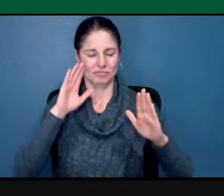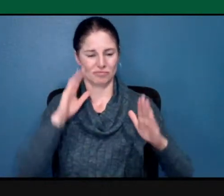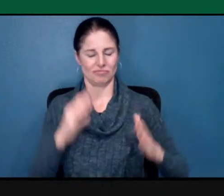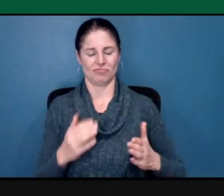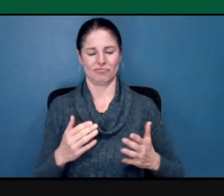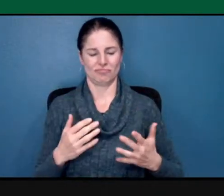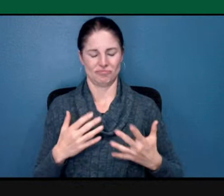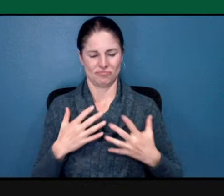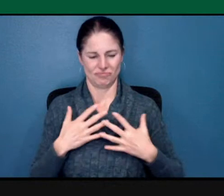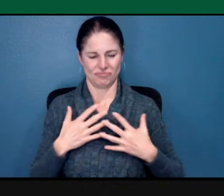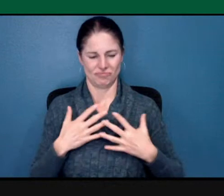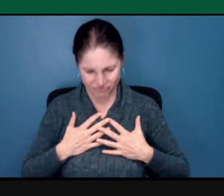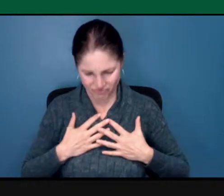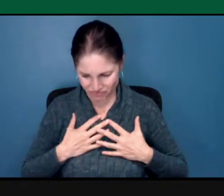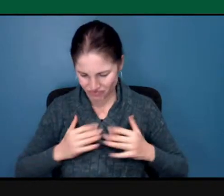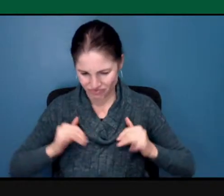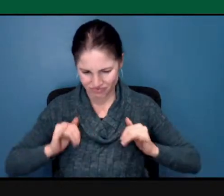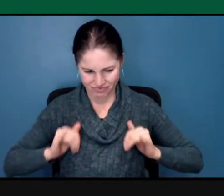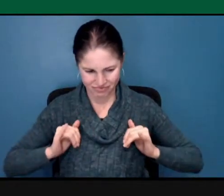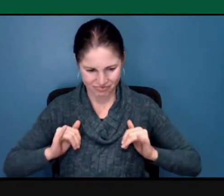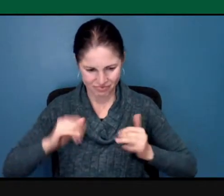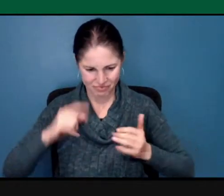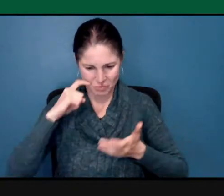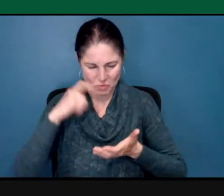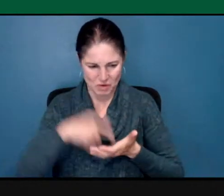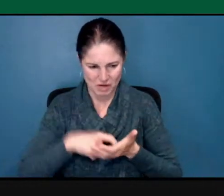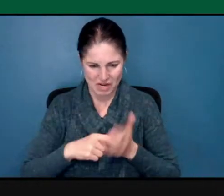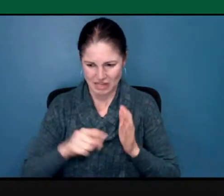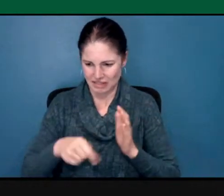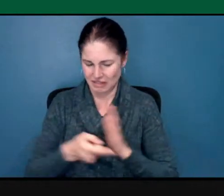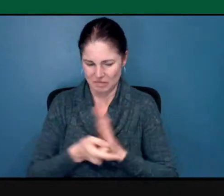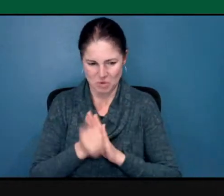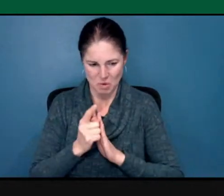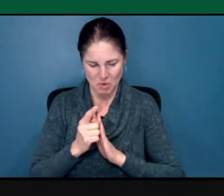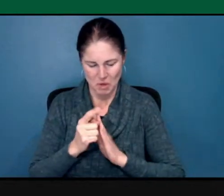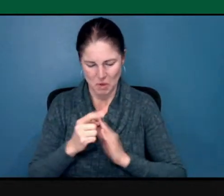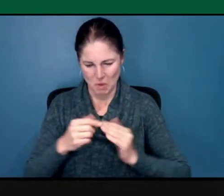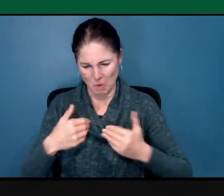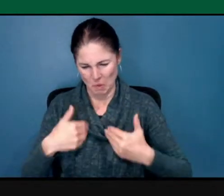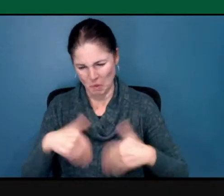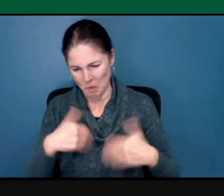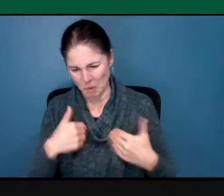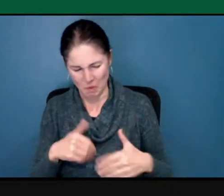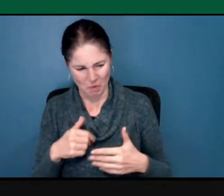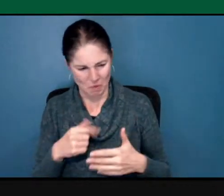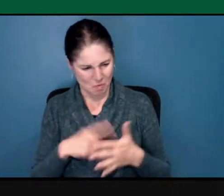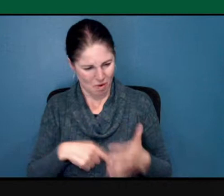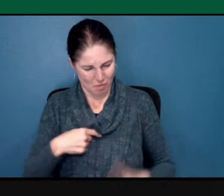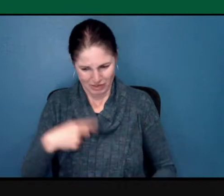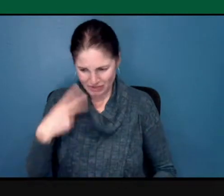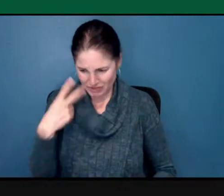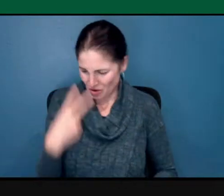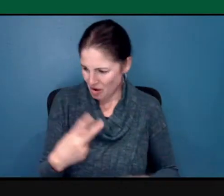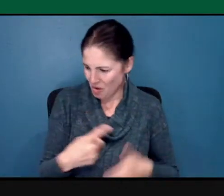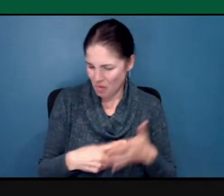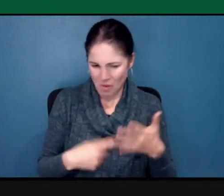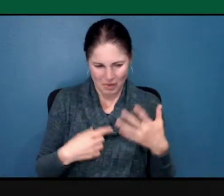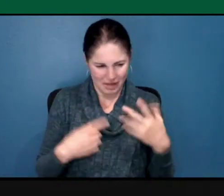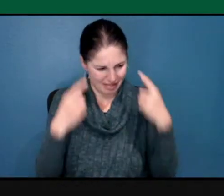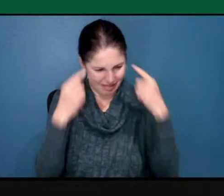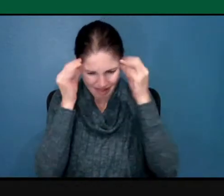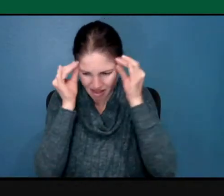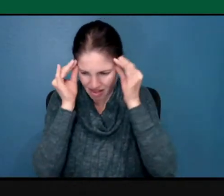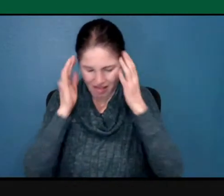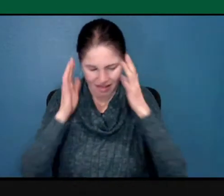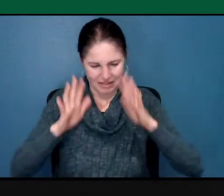the gravity of this moment. And to make sure that we stay together as a Hornet family.